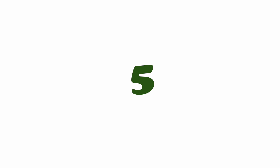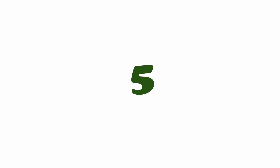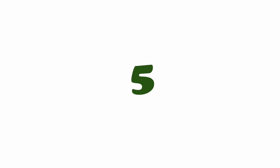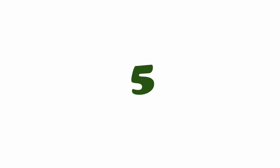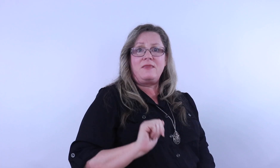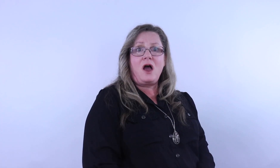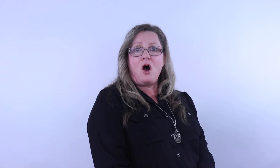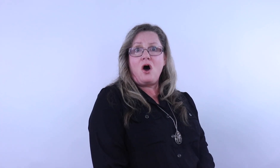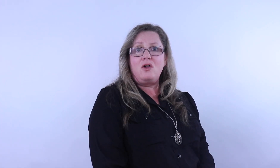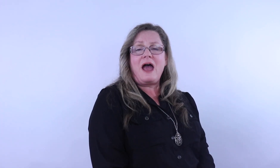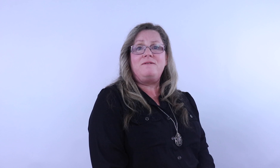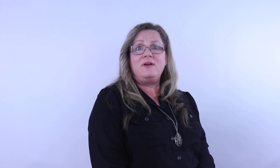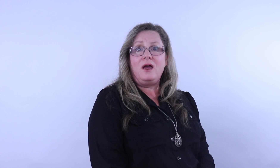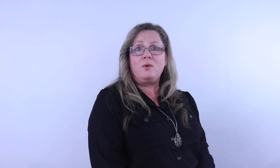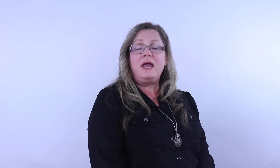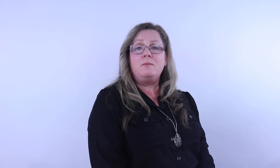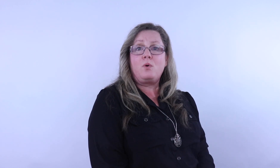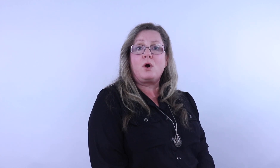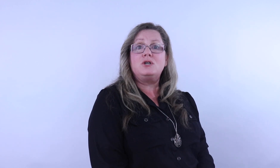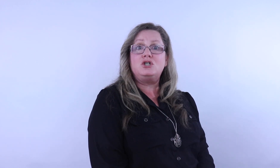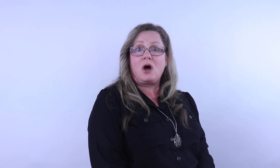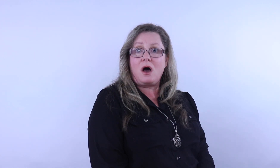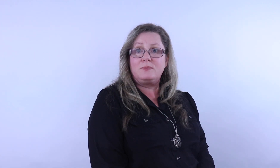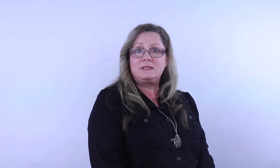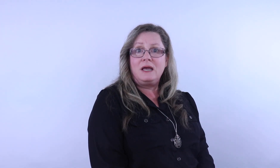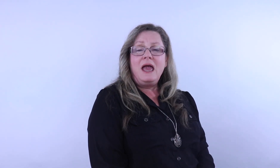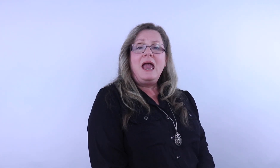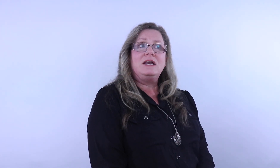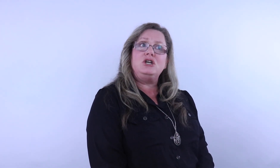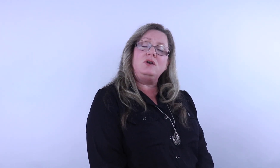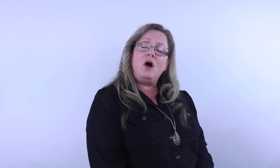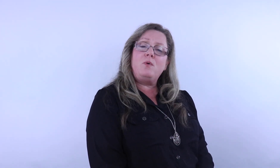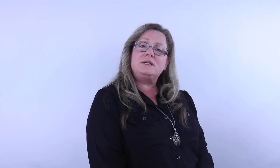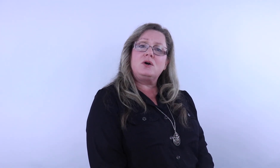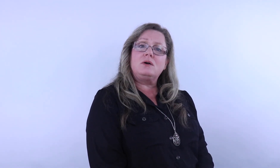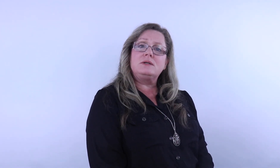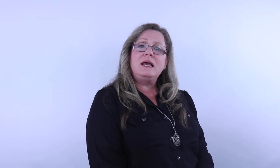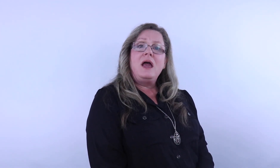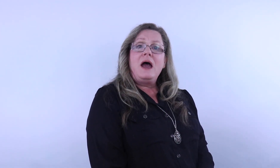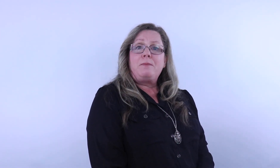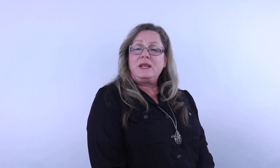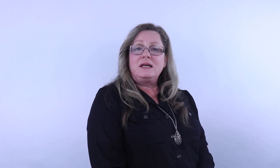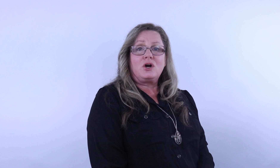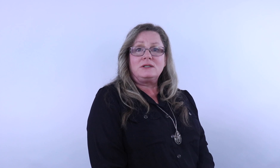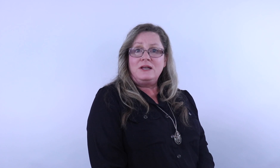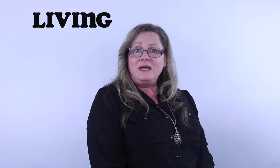parts and they all have very important jobs and do you know boys and girls plants are living